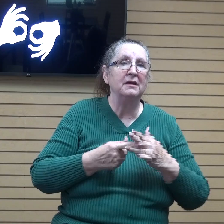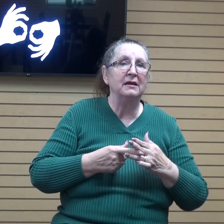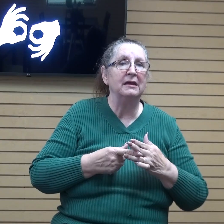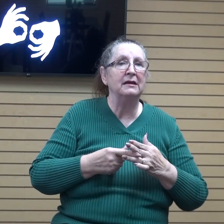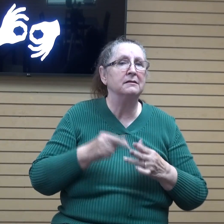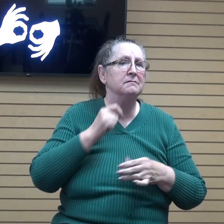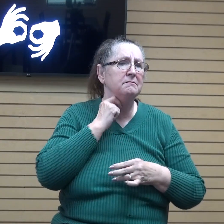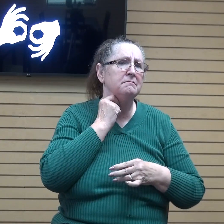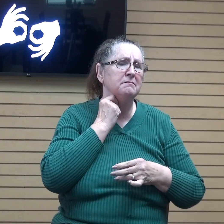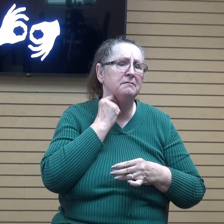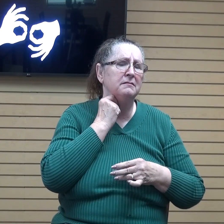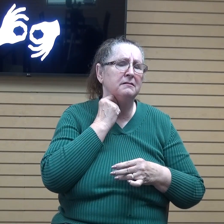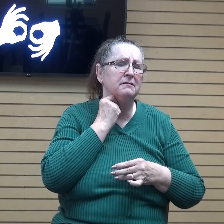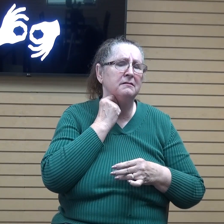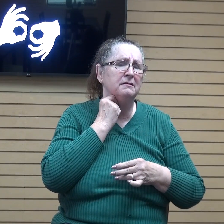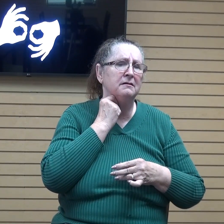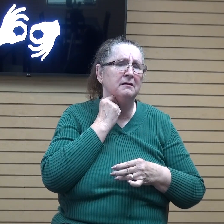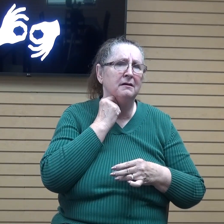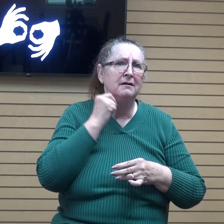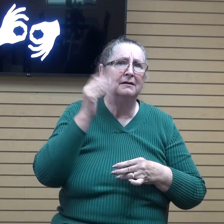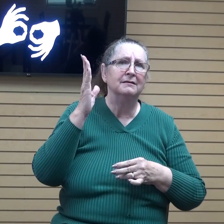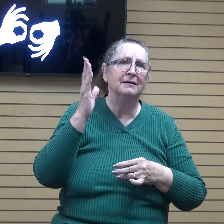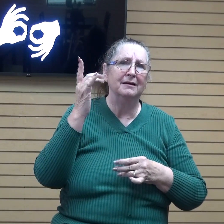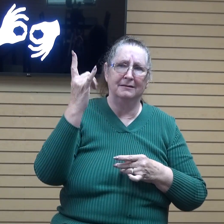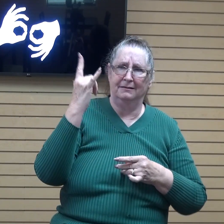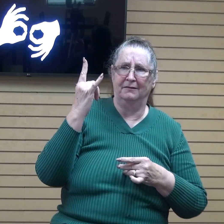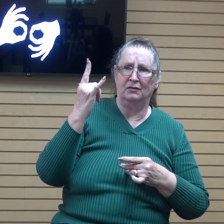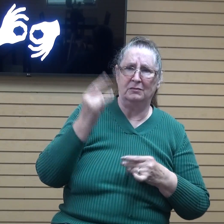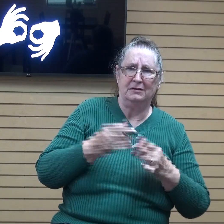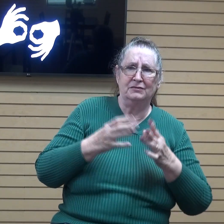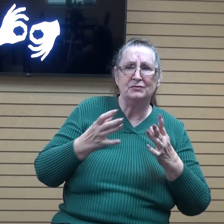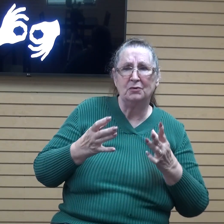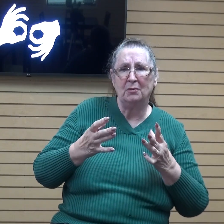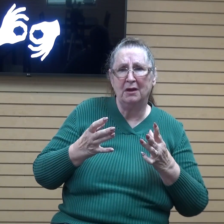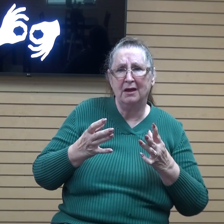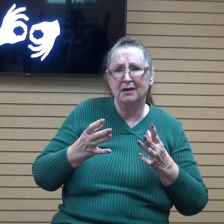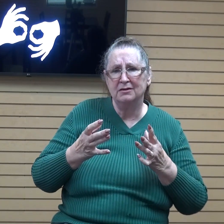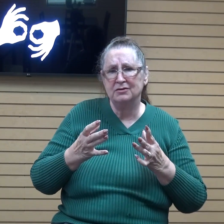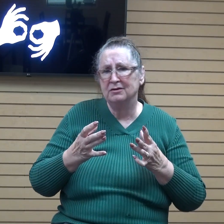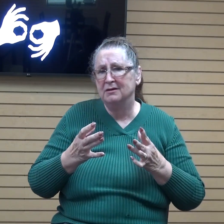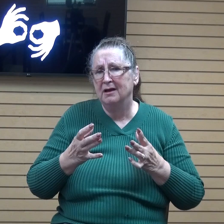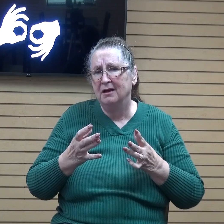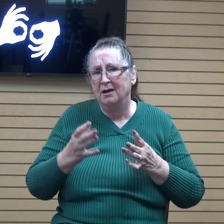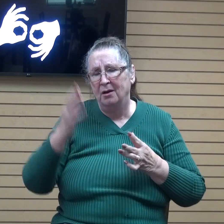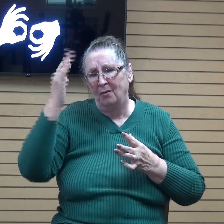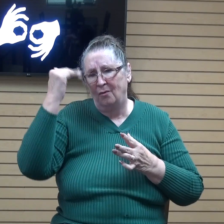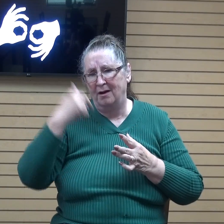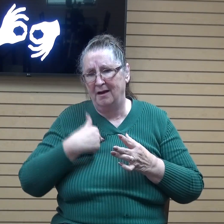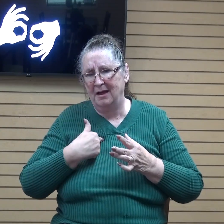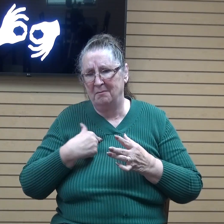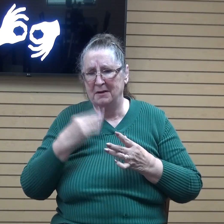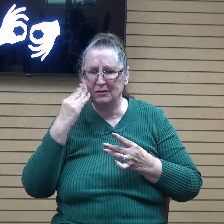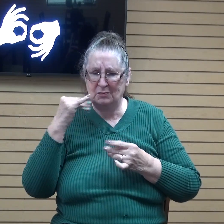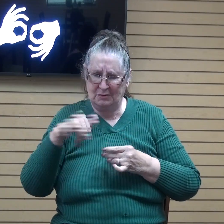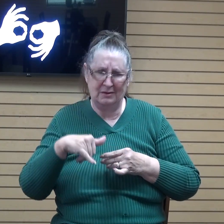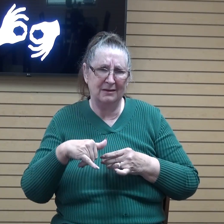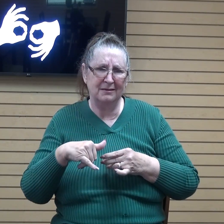if if god loves me so much then then why am i going through this you know